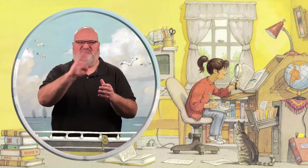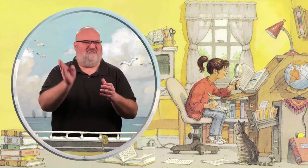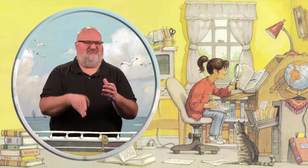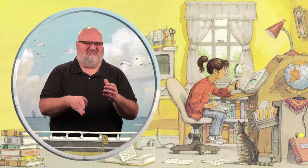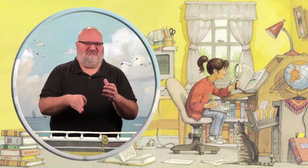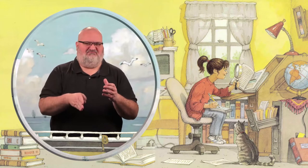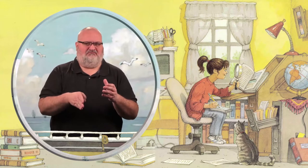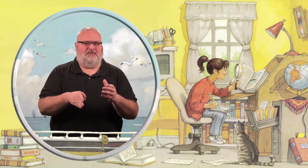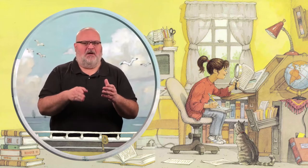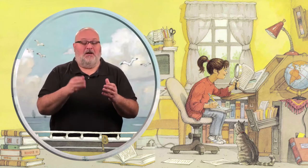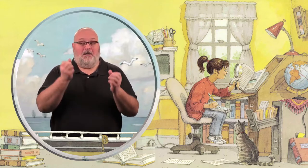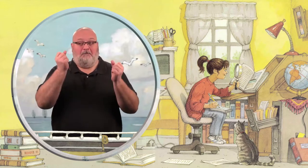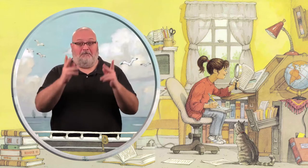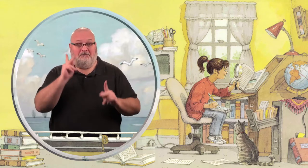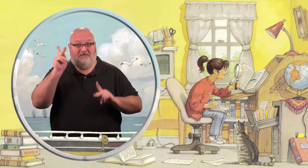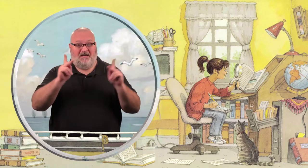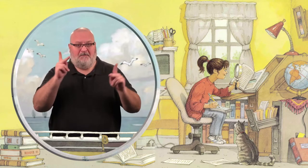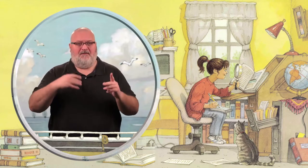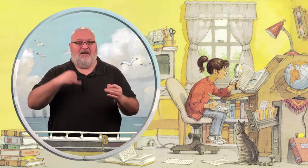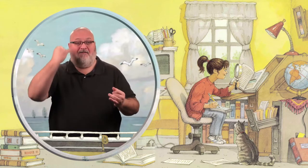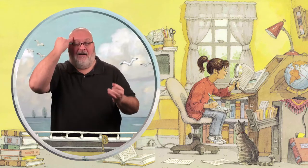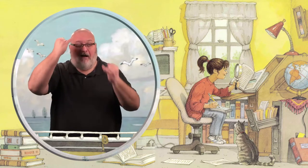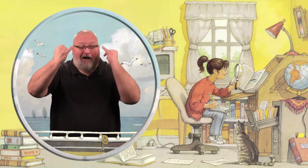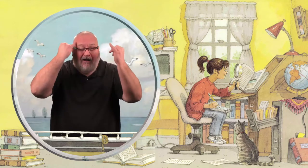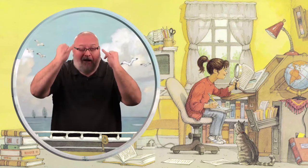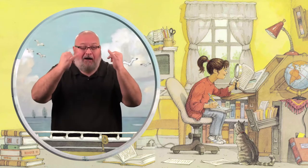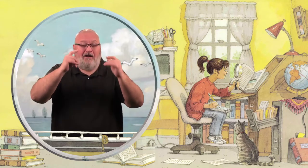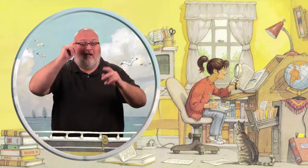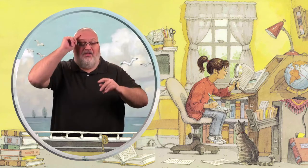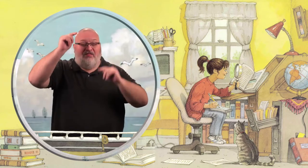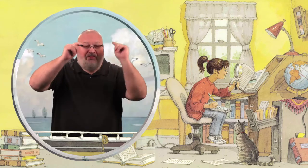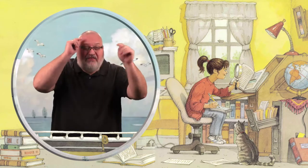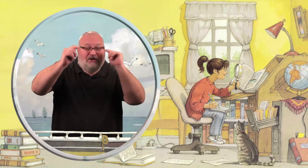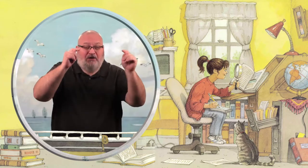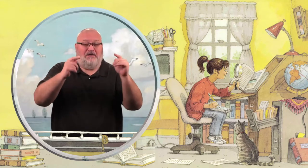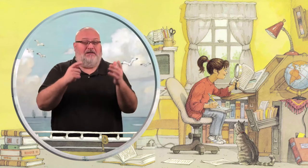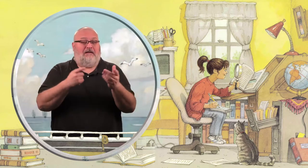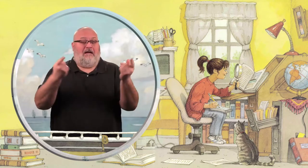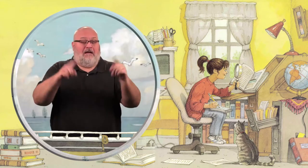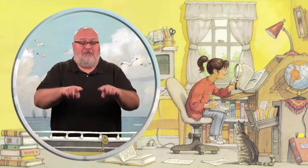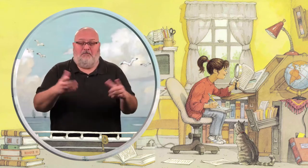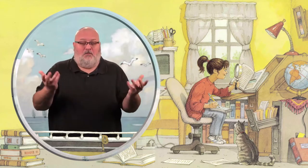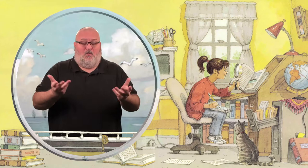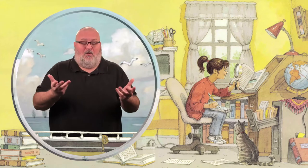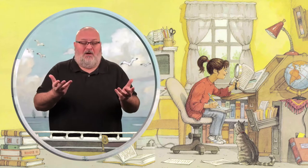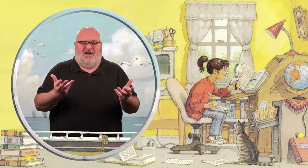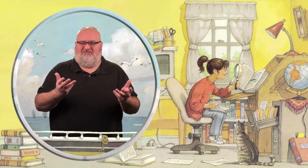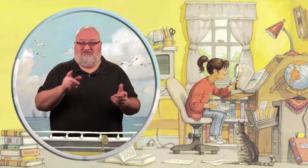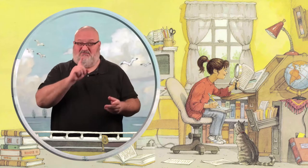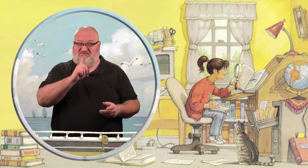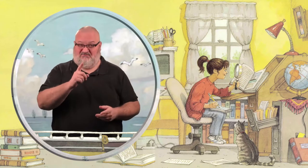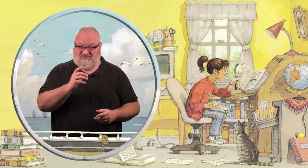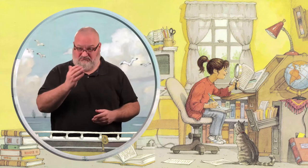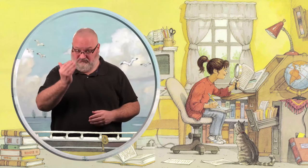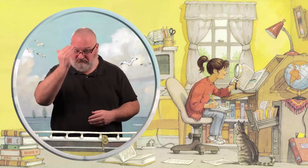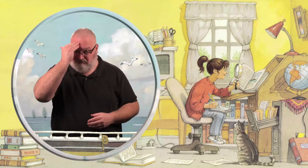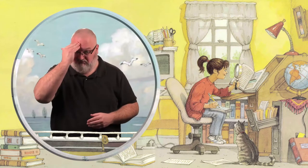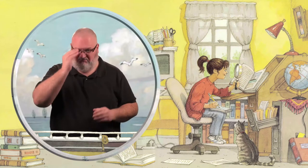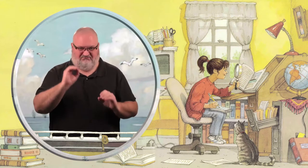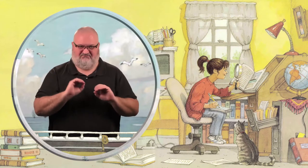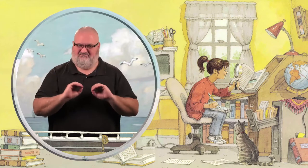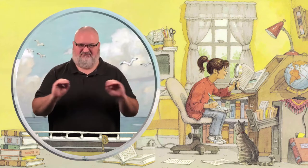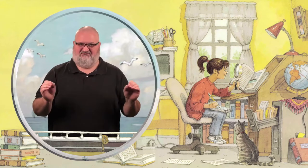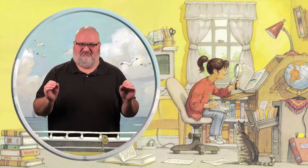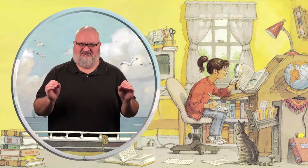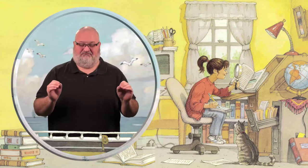The crew was never found. Though lots of people have ideas or theories about what might have happened,